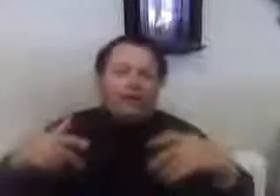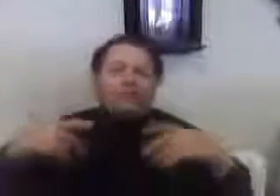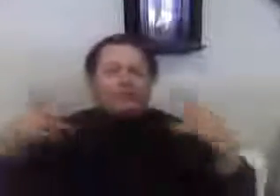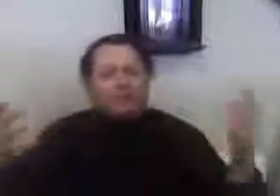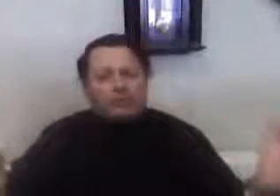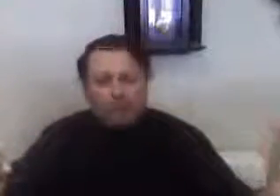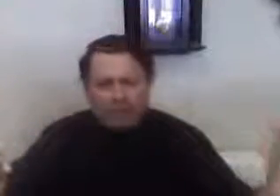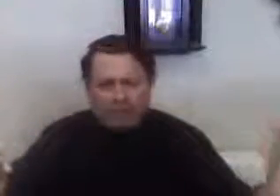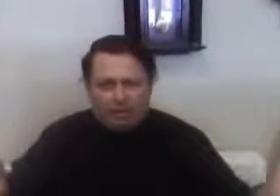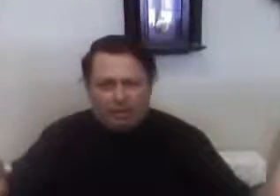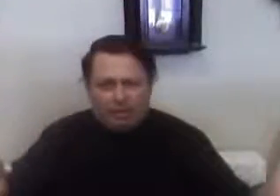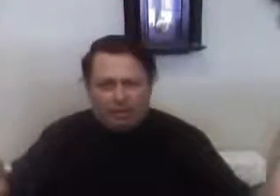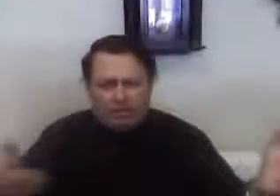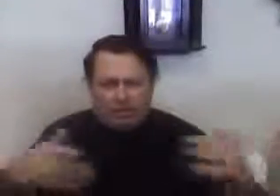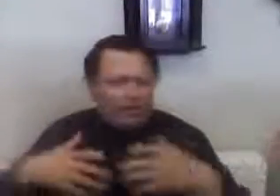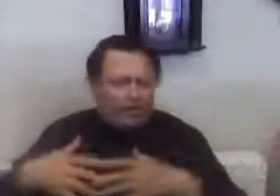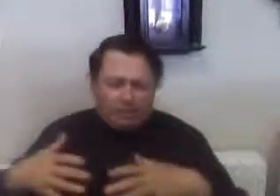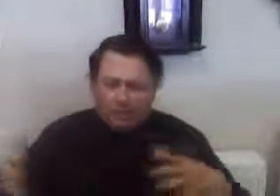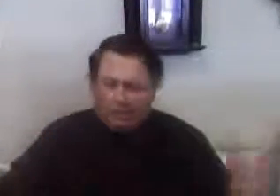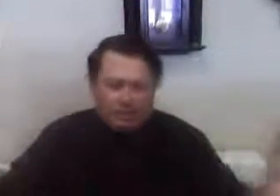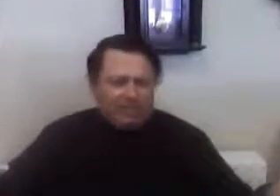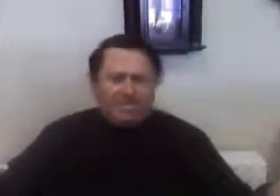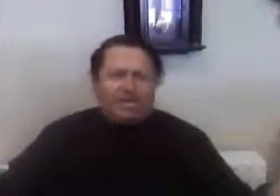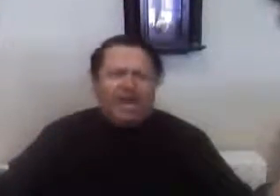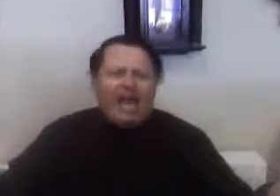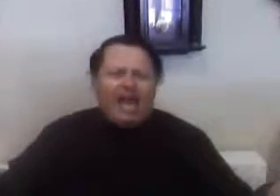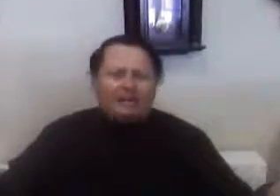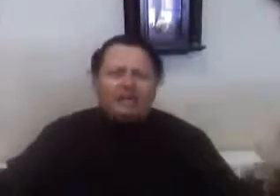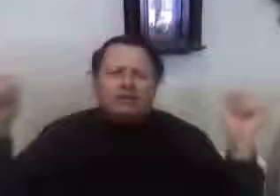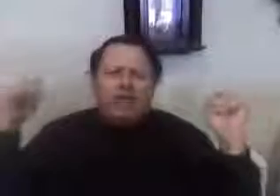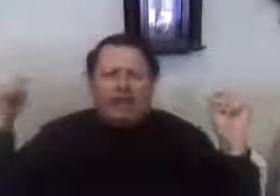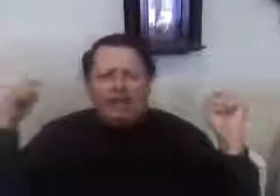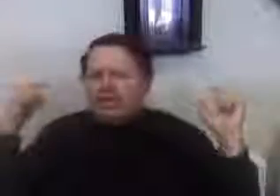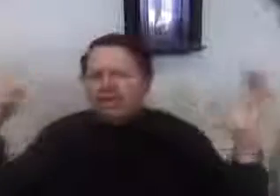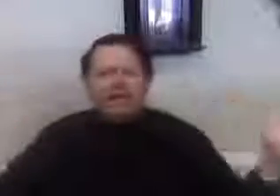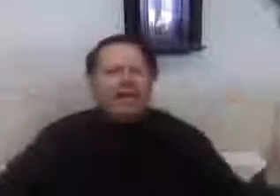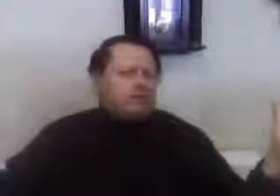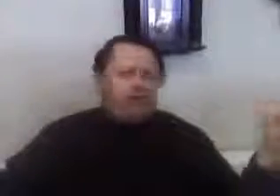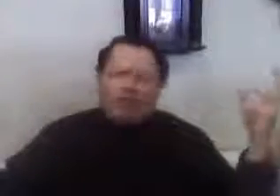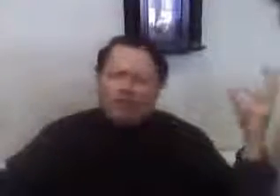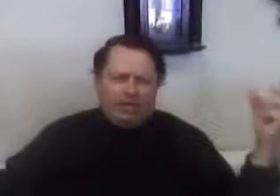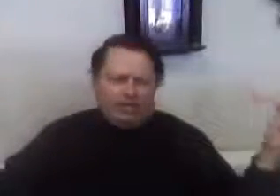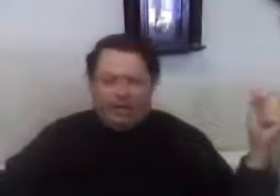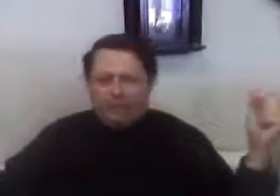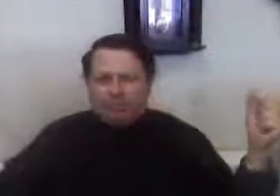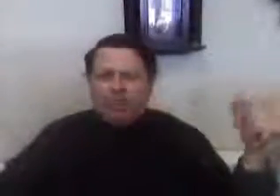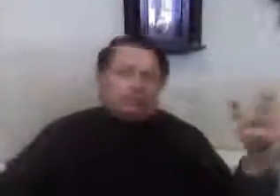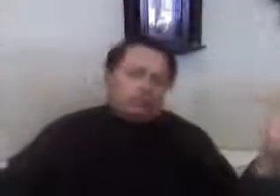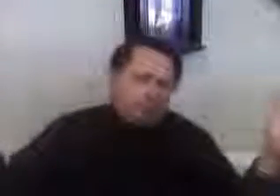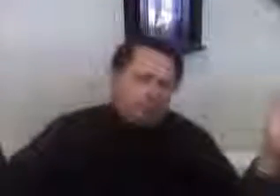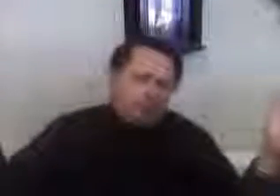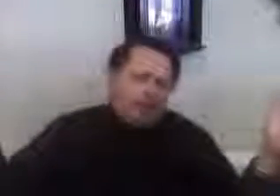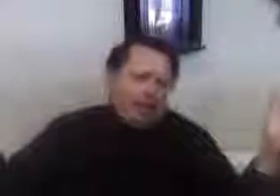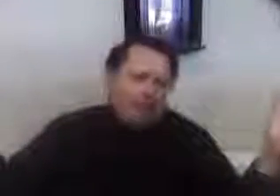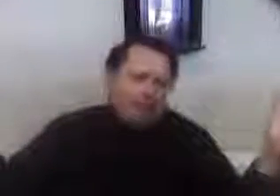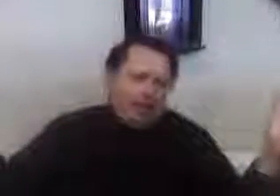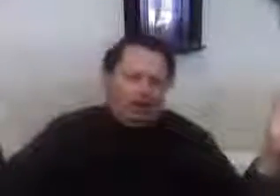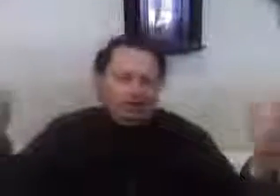wealth is through their pay. He pays them the least he can, and he takes all he can, because after all,